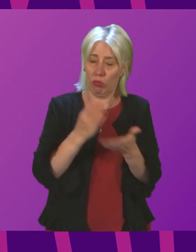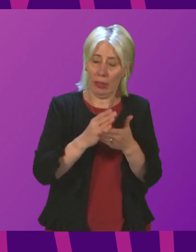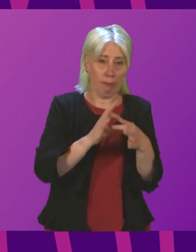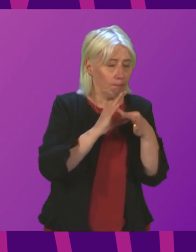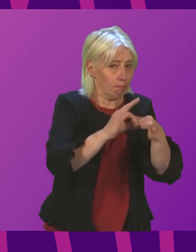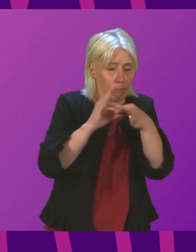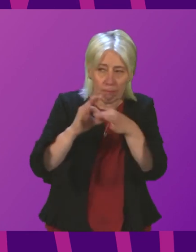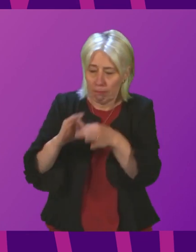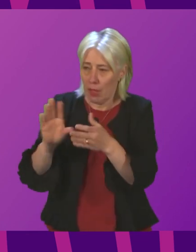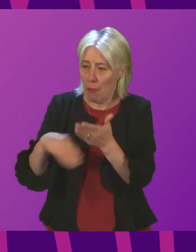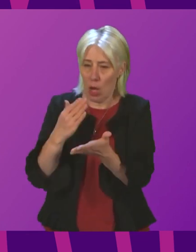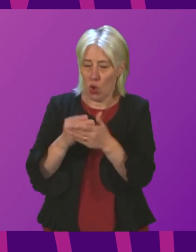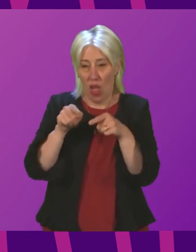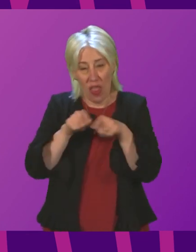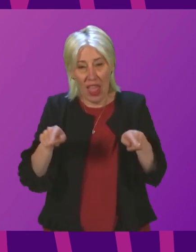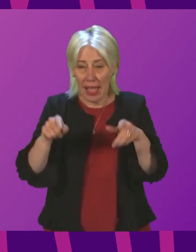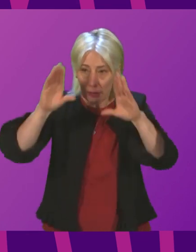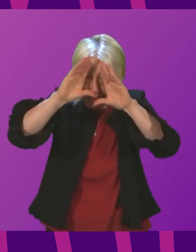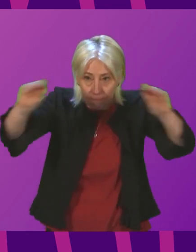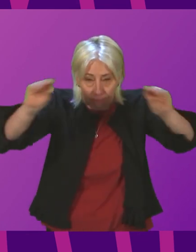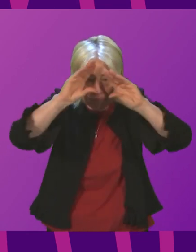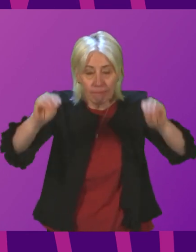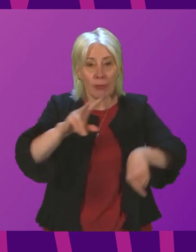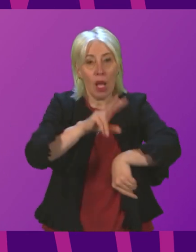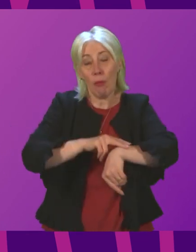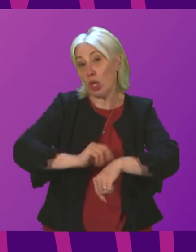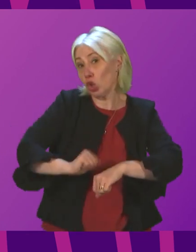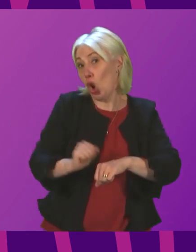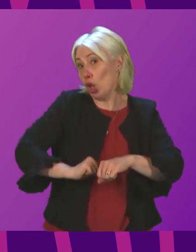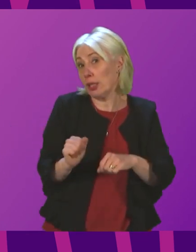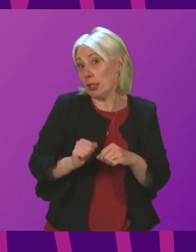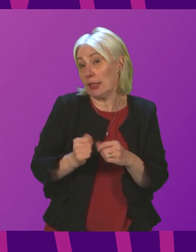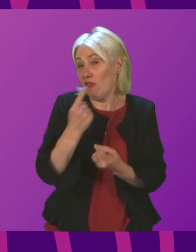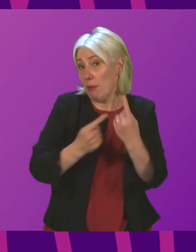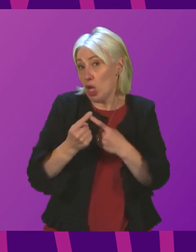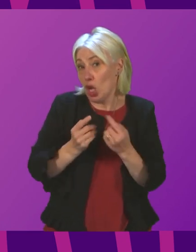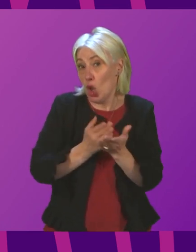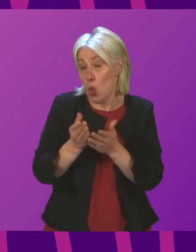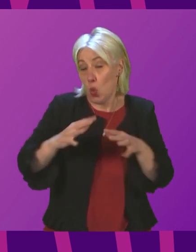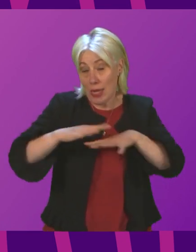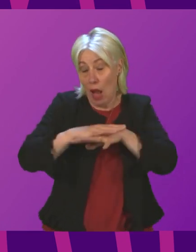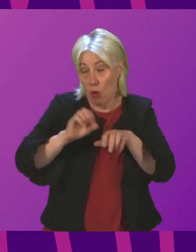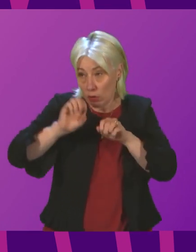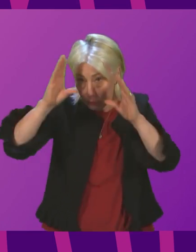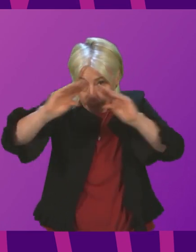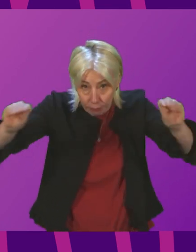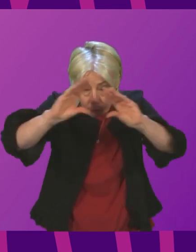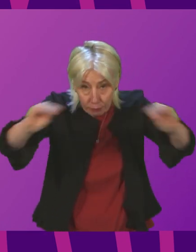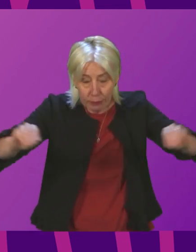and the Scottish Funding Council have been asked to share the important Police Scotland information on this issue through their networks. One final point to make though is that one